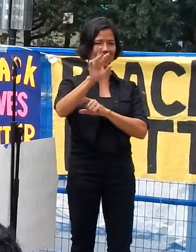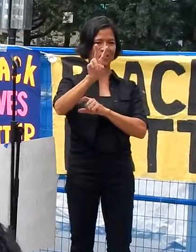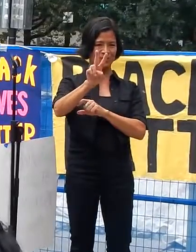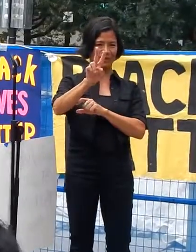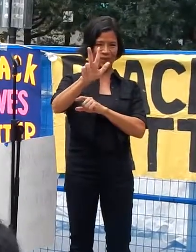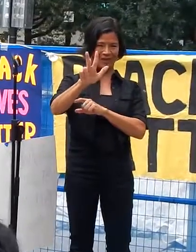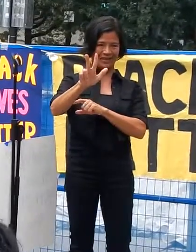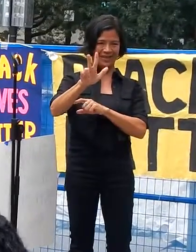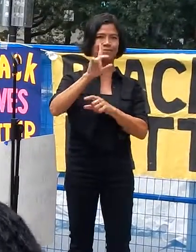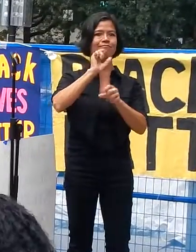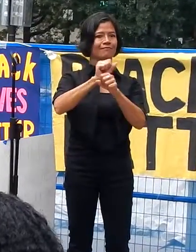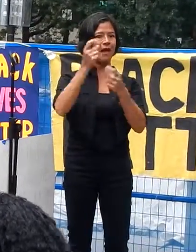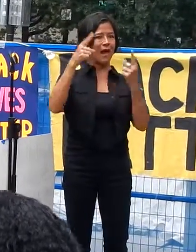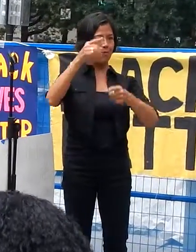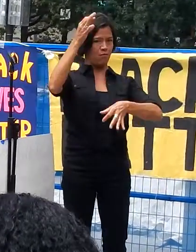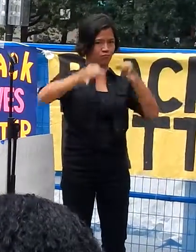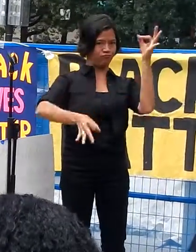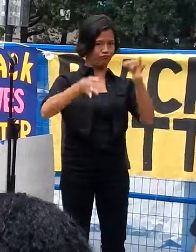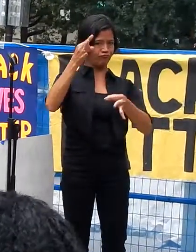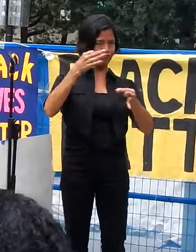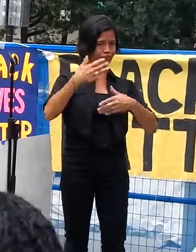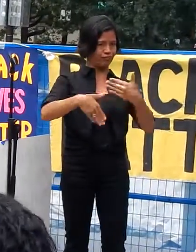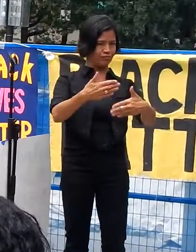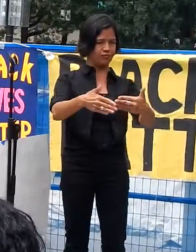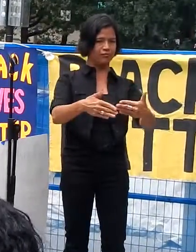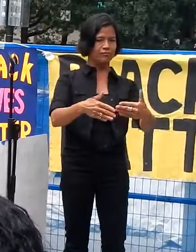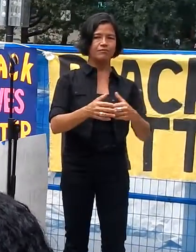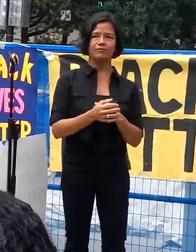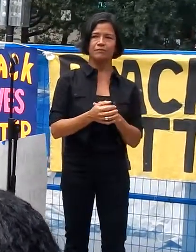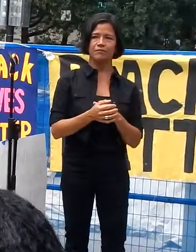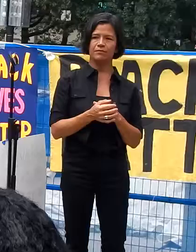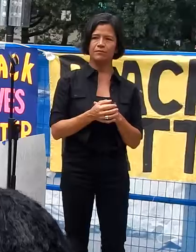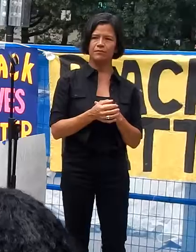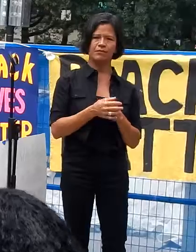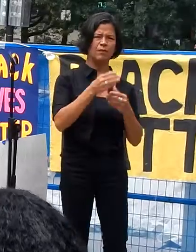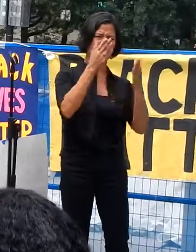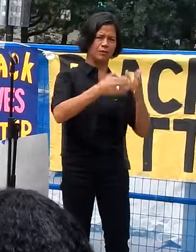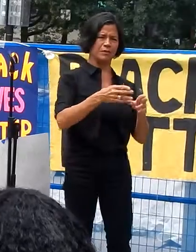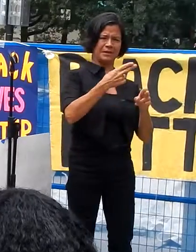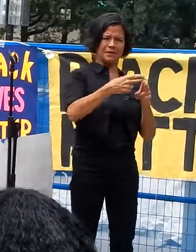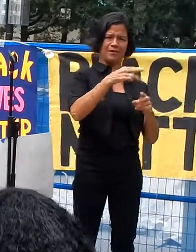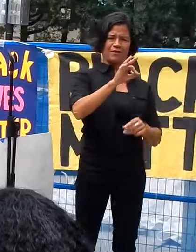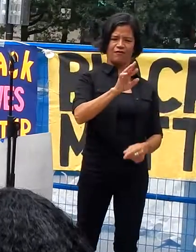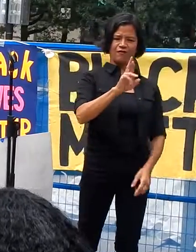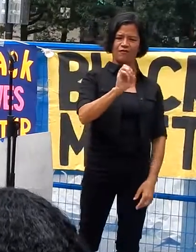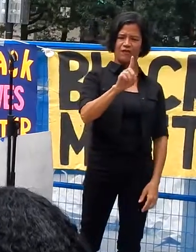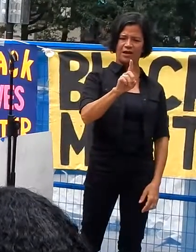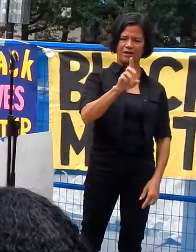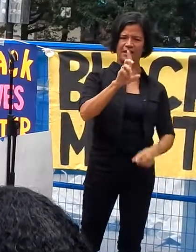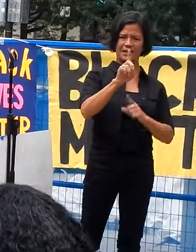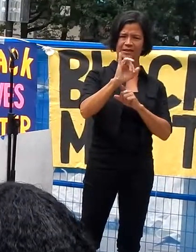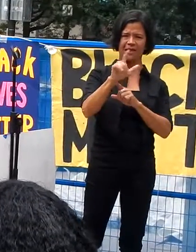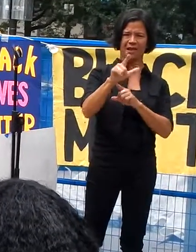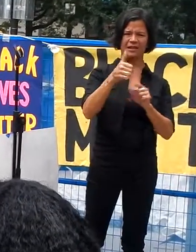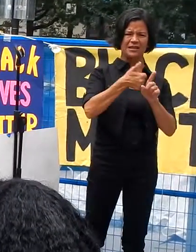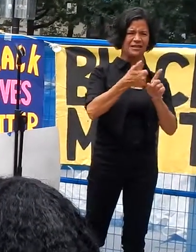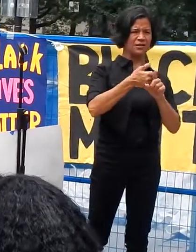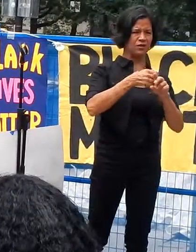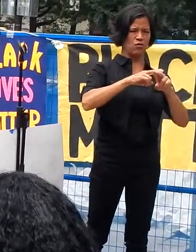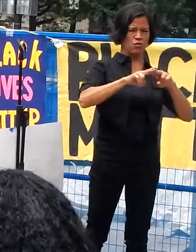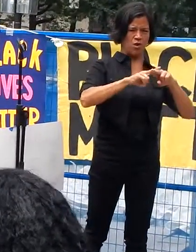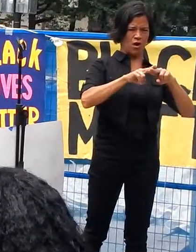a trial by somebody Fred Dill. He was a railroad porter